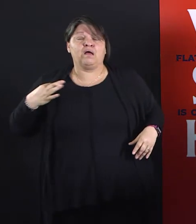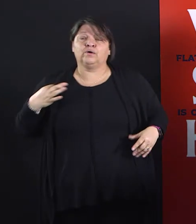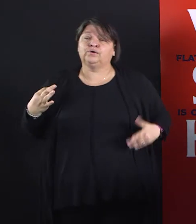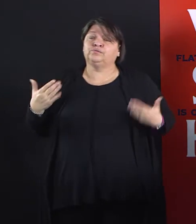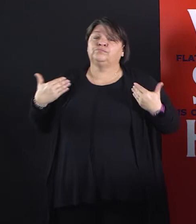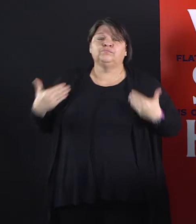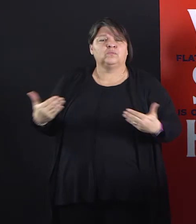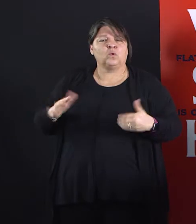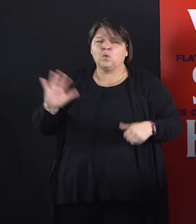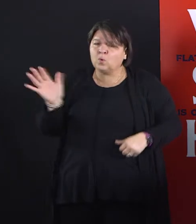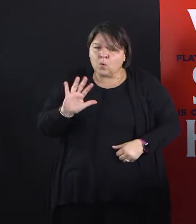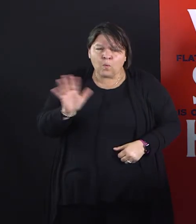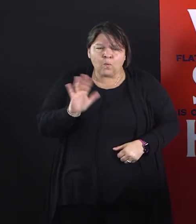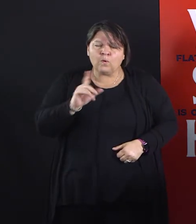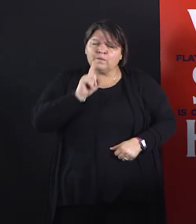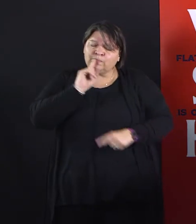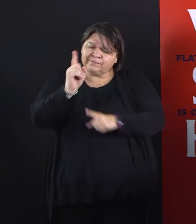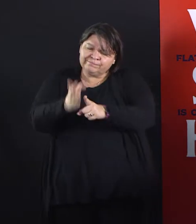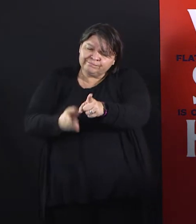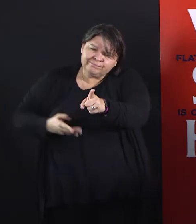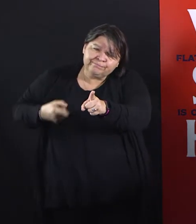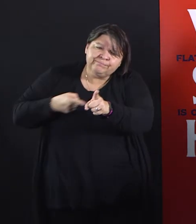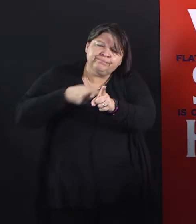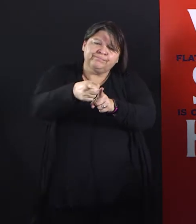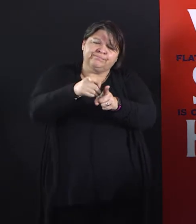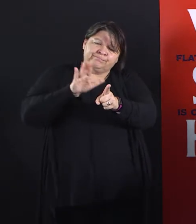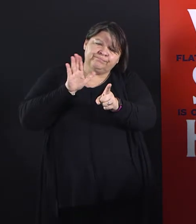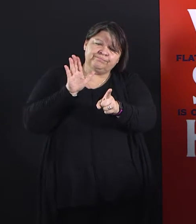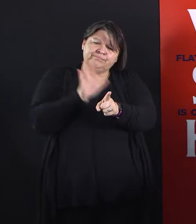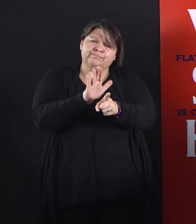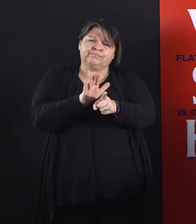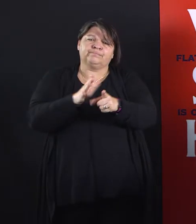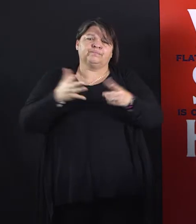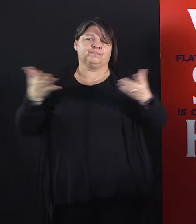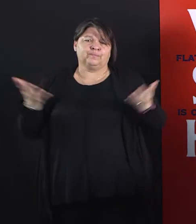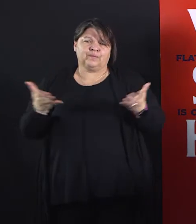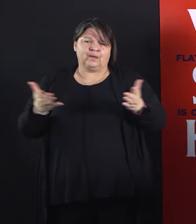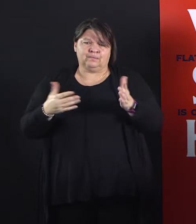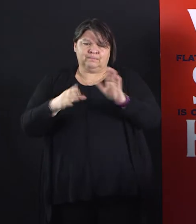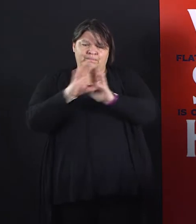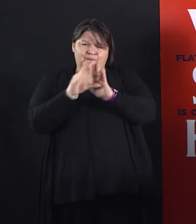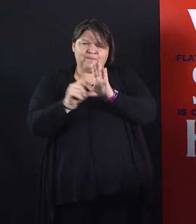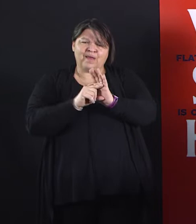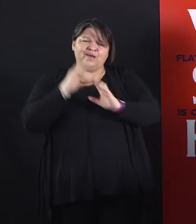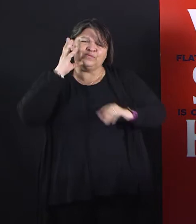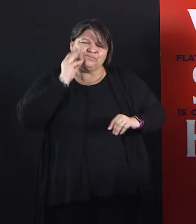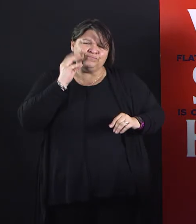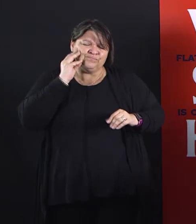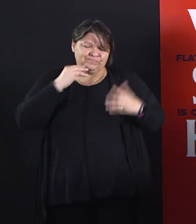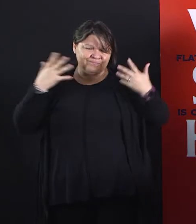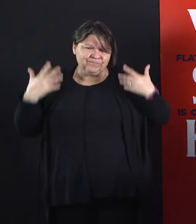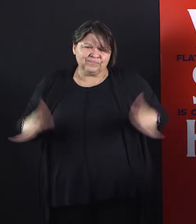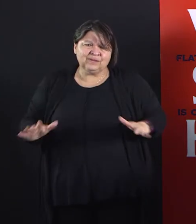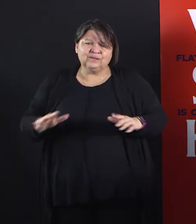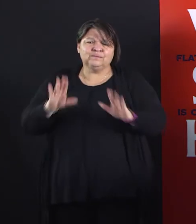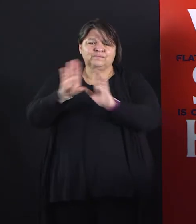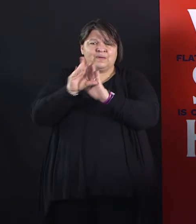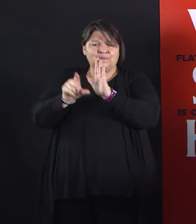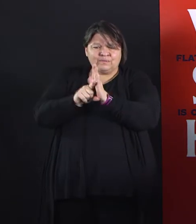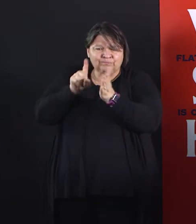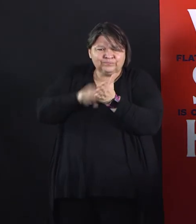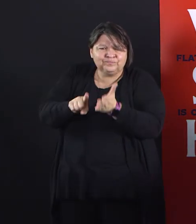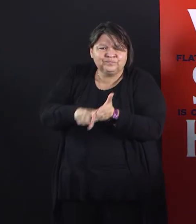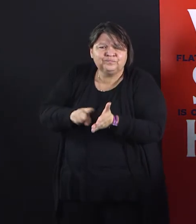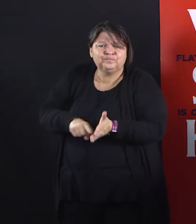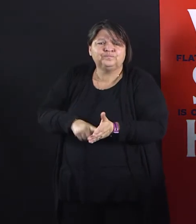child care employees. So, if you're in a situation where you don't have child care and you're a first responder or